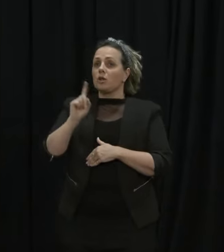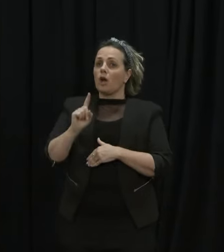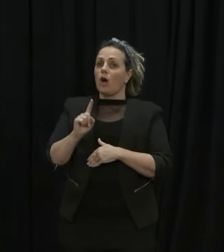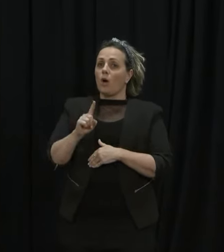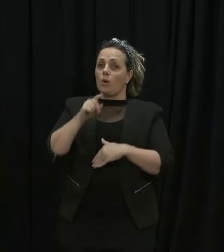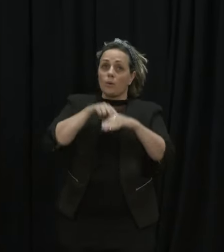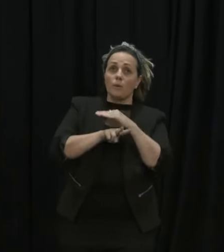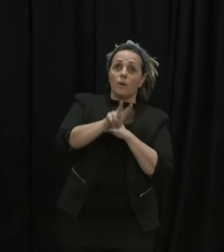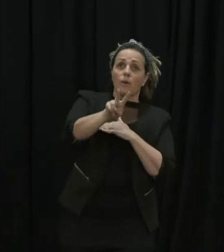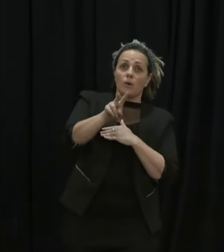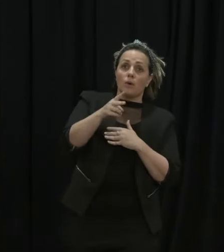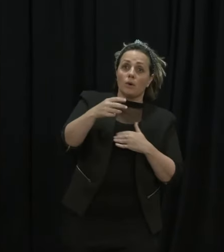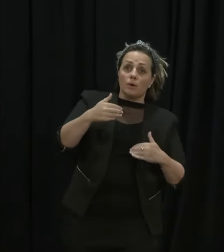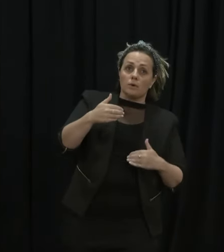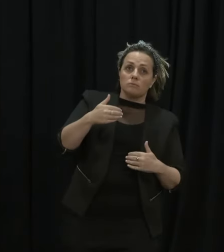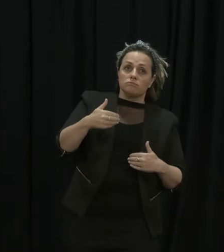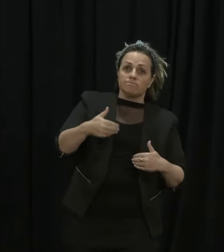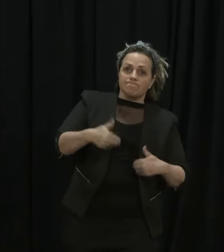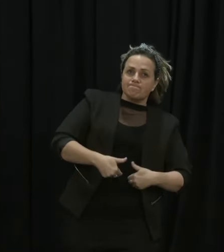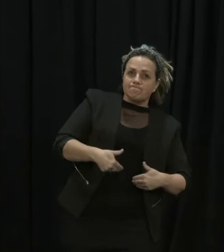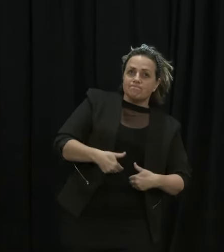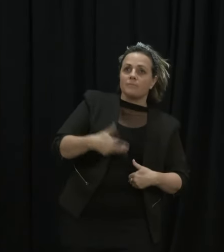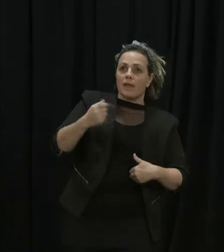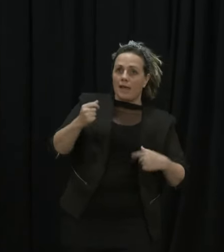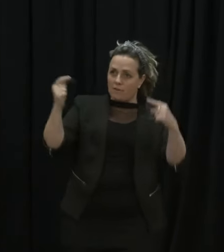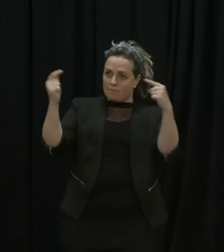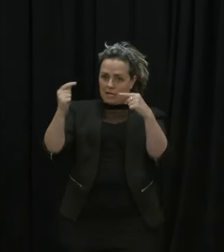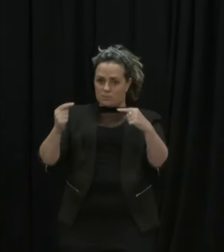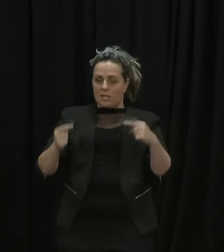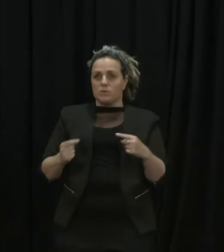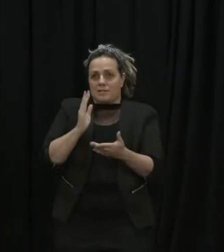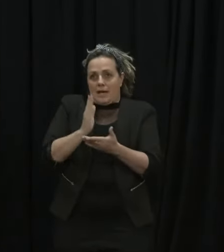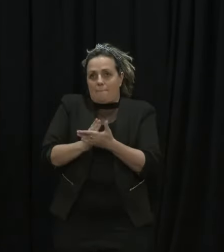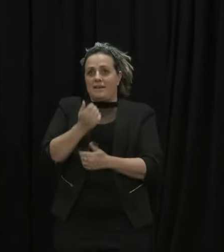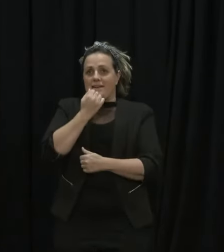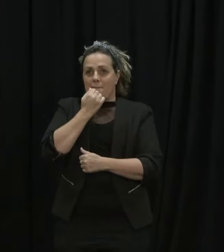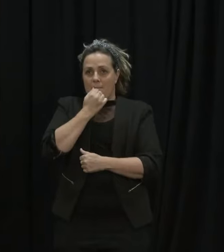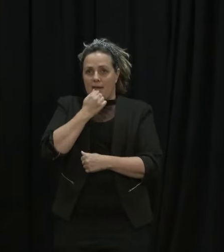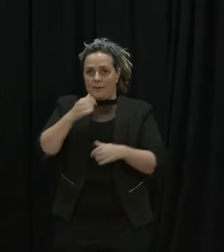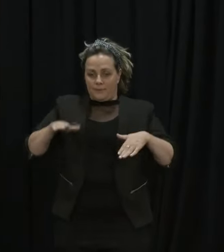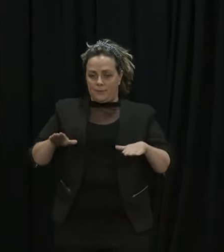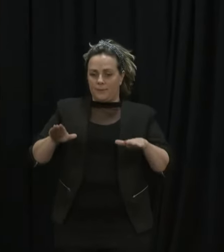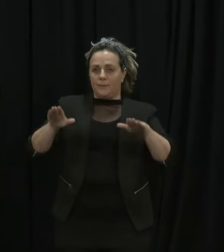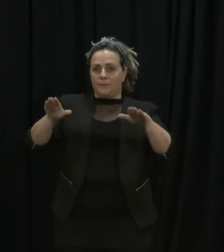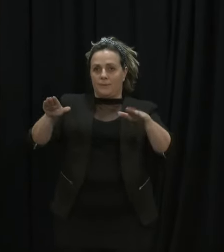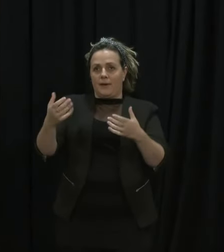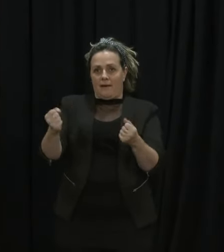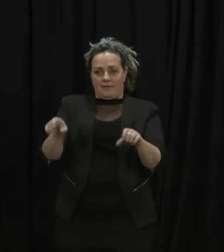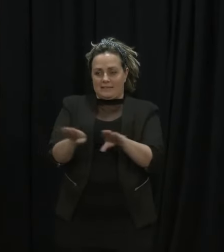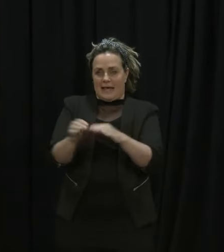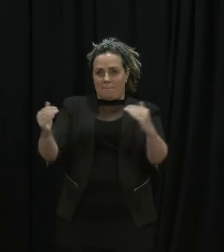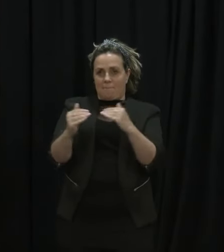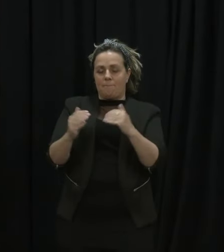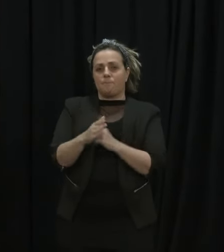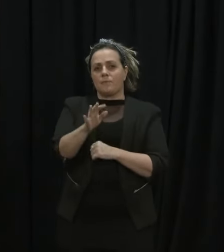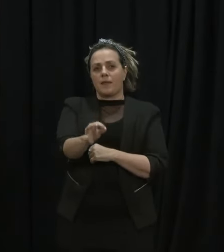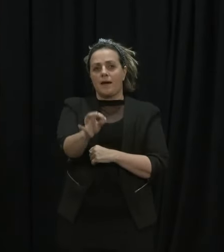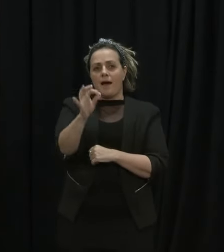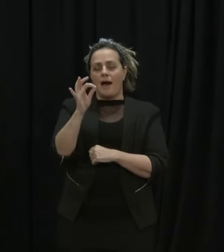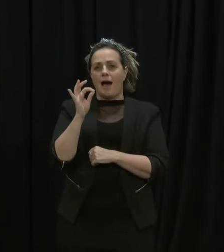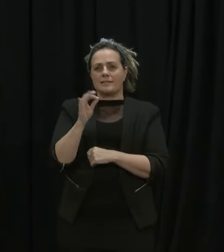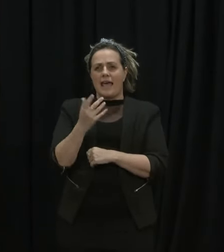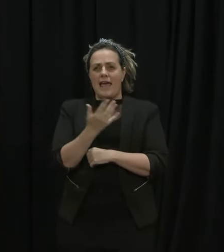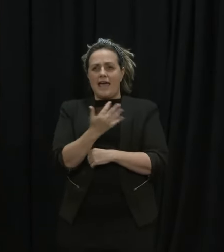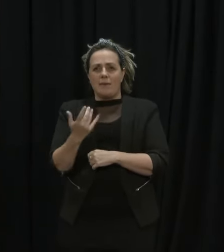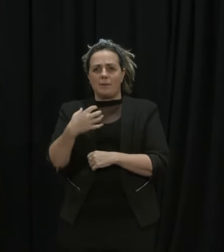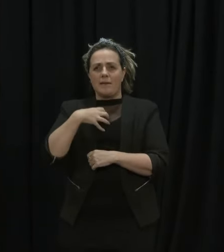sense at the moment is we are finding most of the cases out there. Do you have a sense of or estimates of how many more cases there